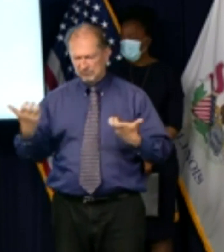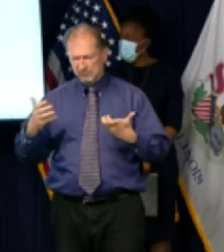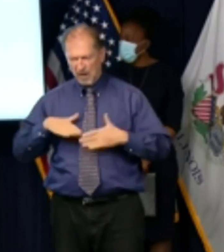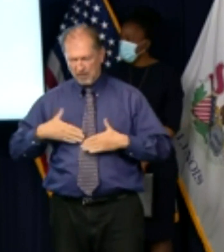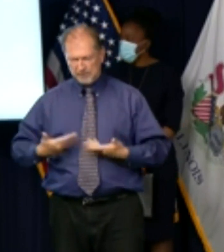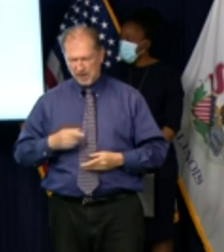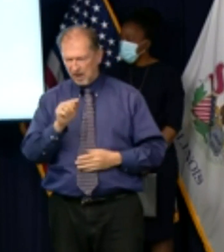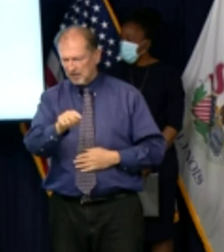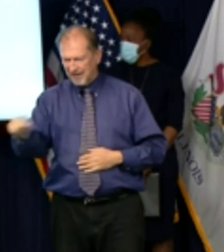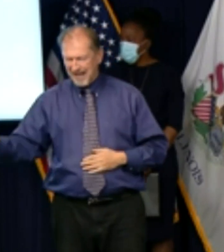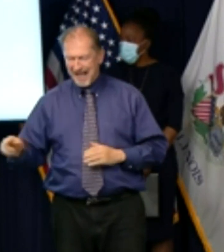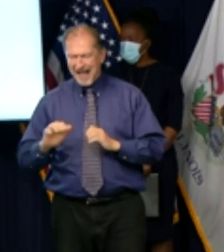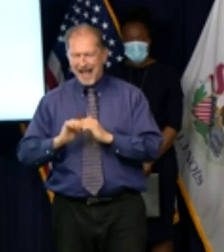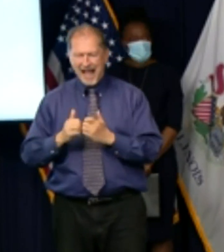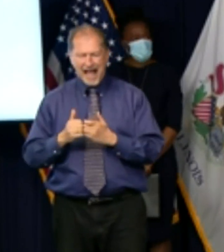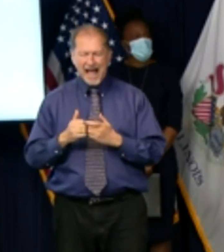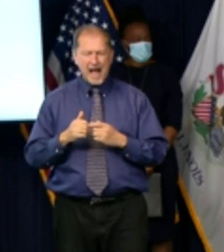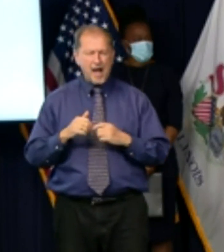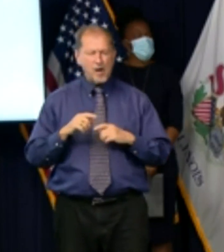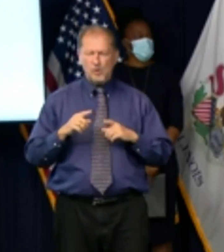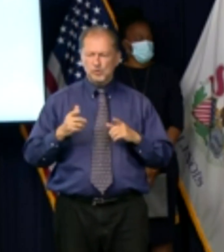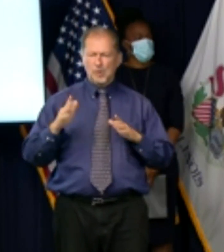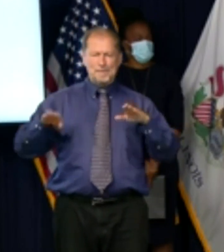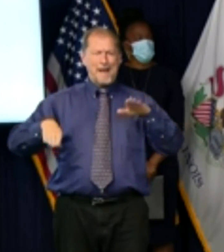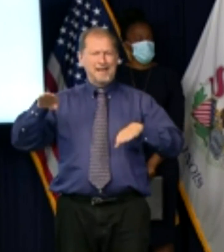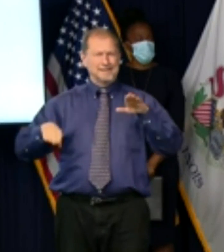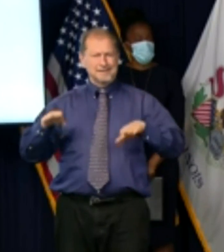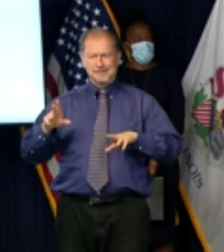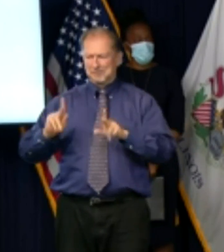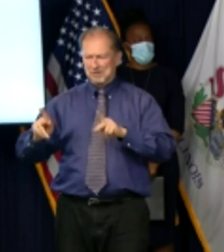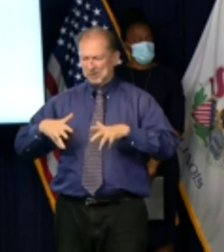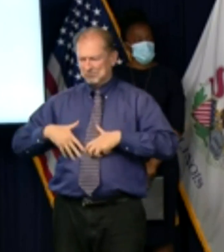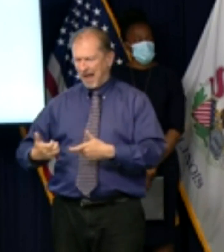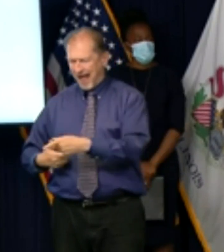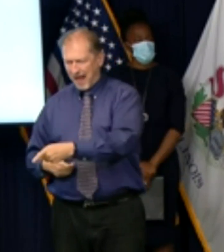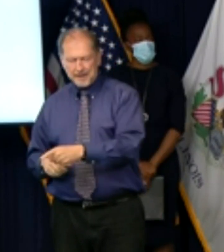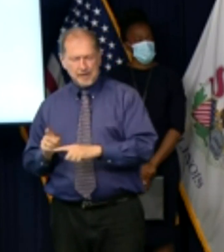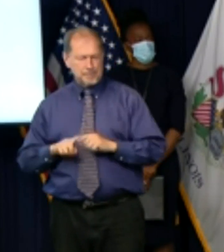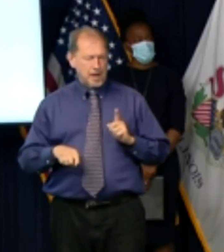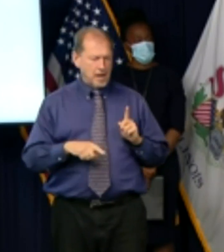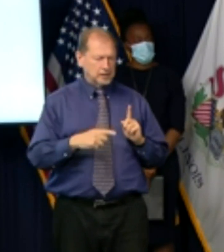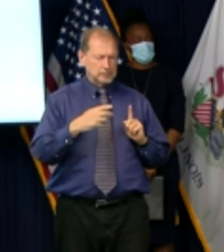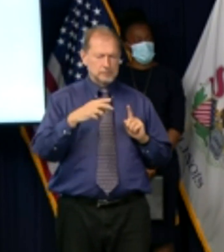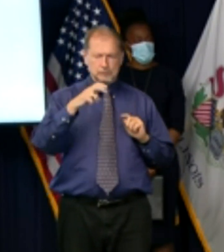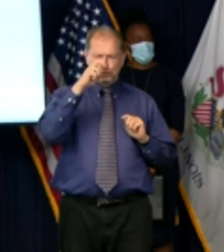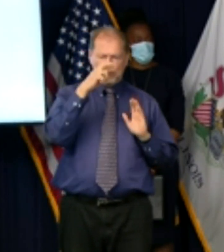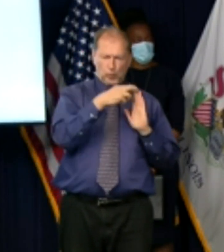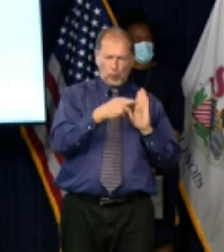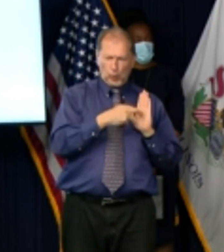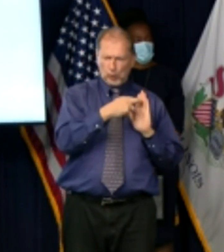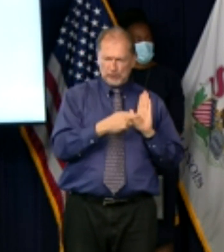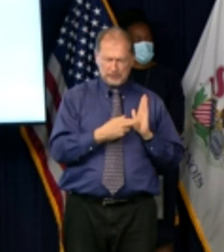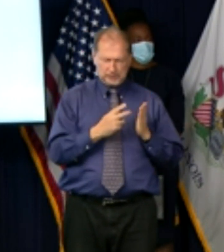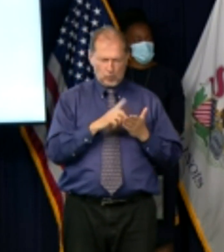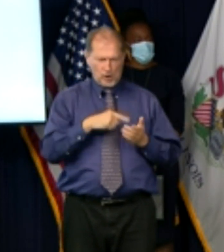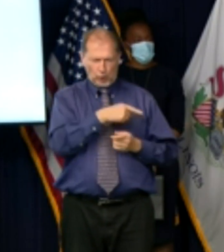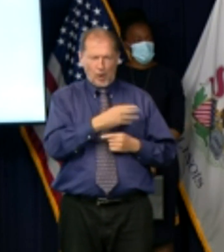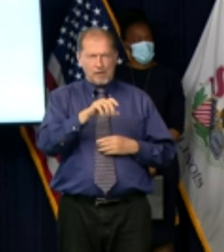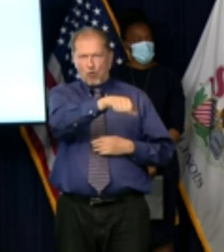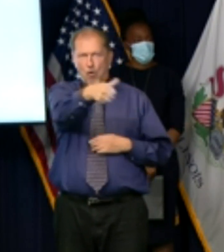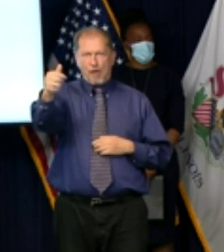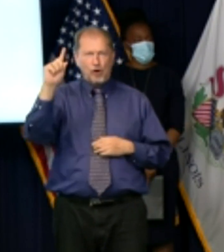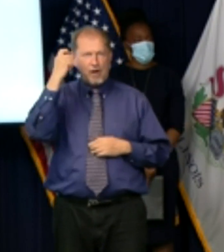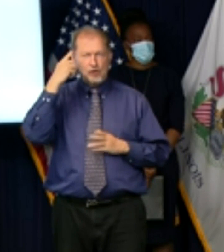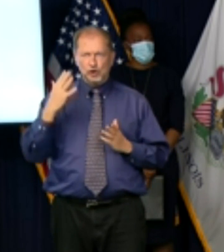wanting to wrap up ramp oh ramp up thank you thank you um um um yes uh